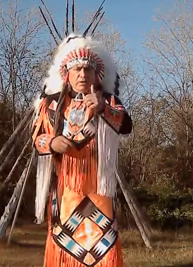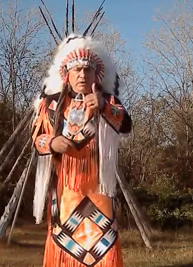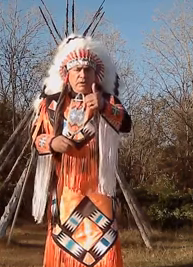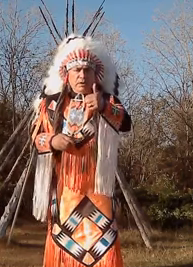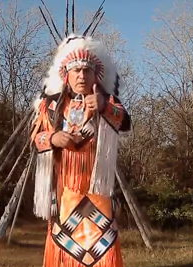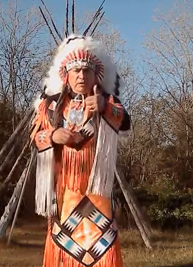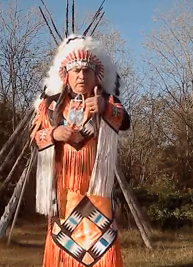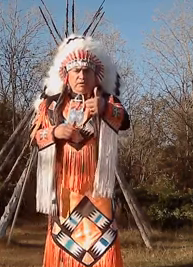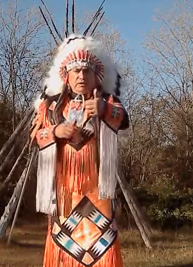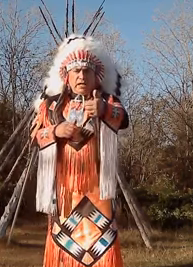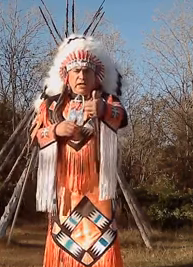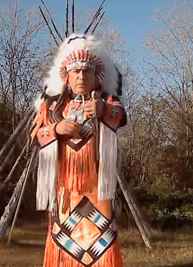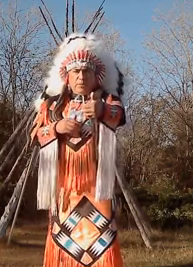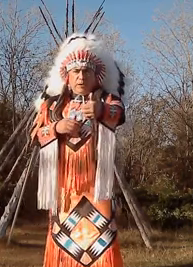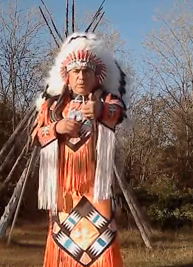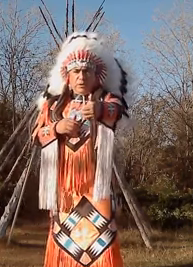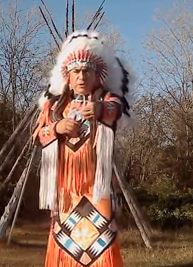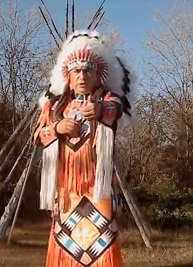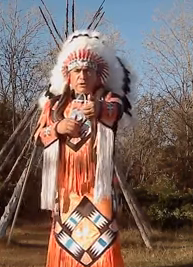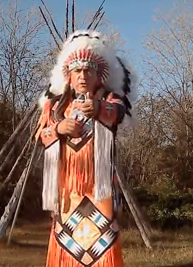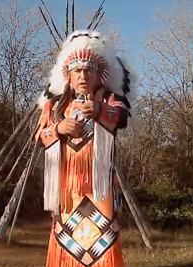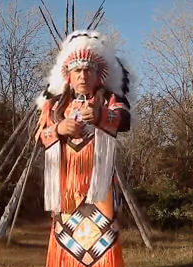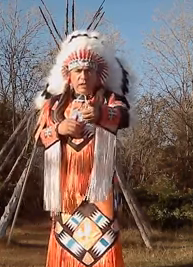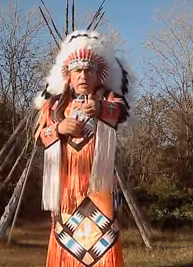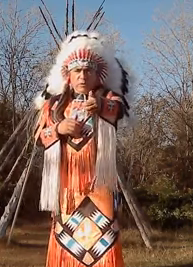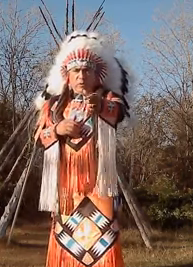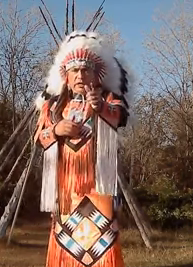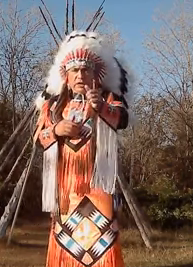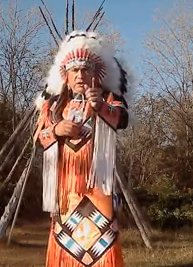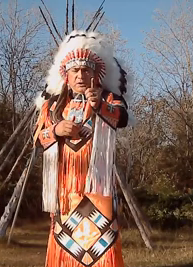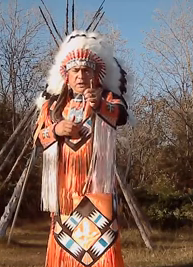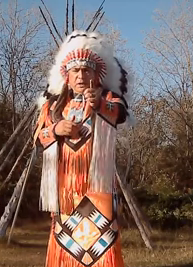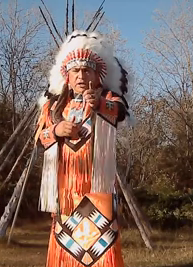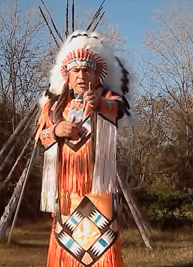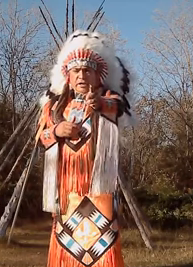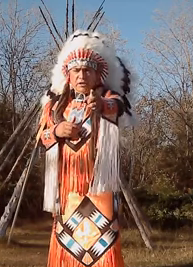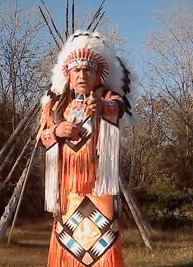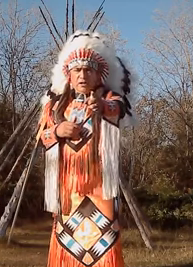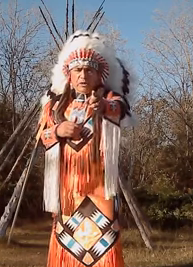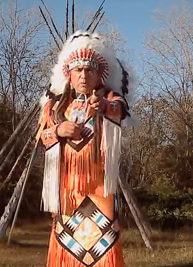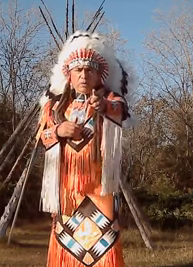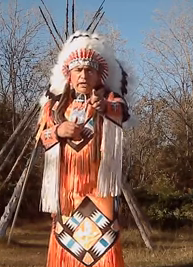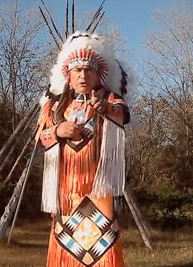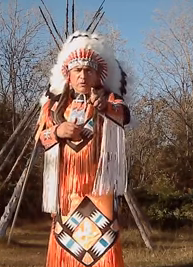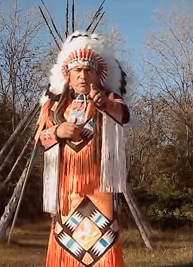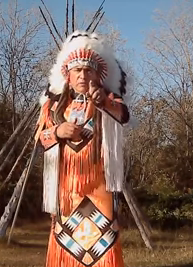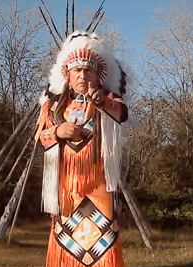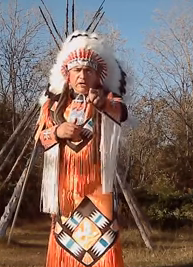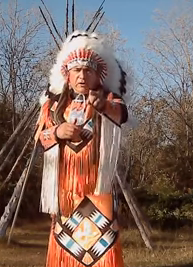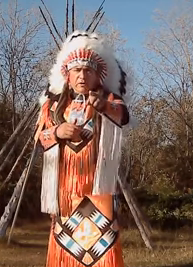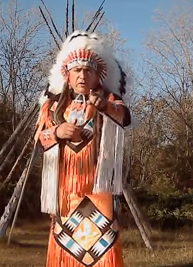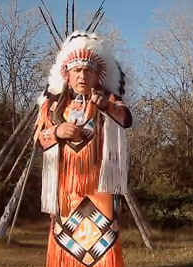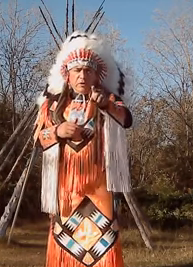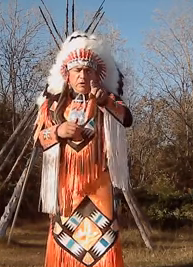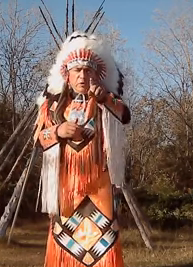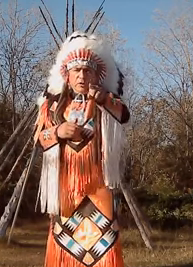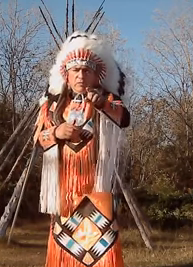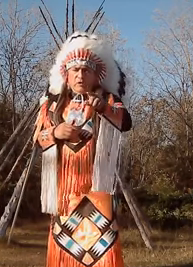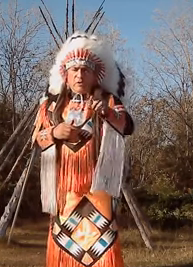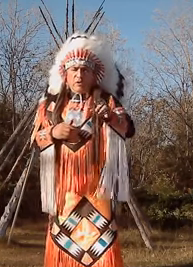sign language people will use their thumb and point at you and not necessarily point at you with their finger, with their pointing finger,